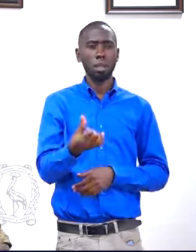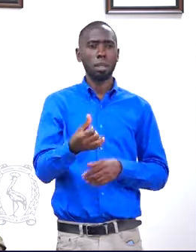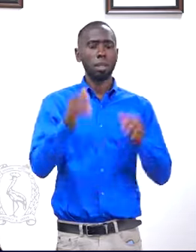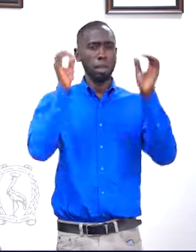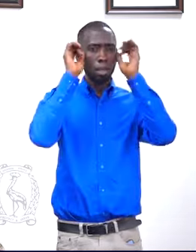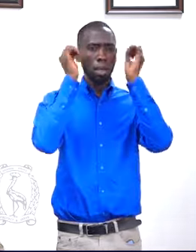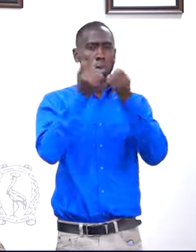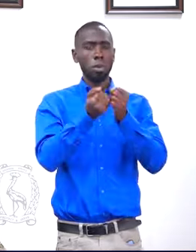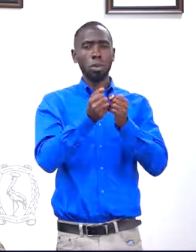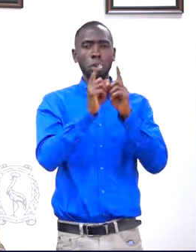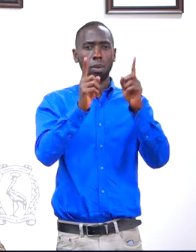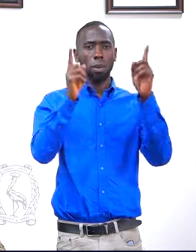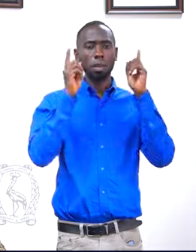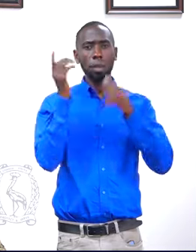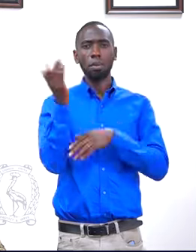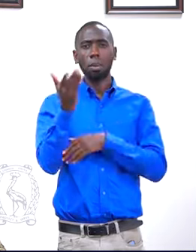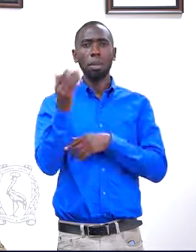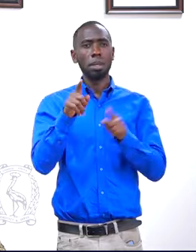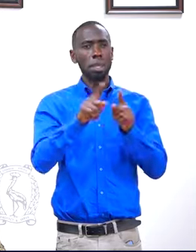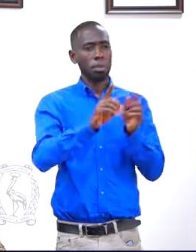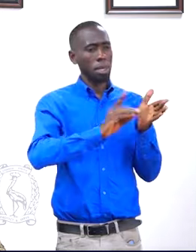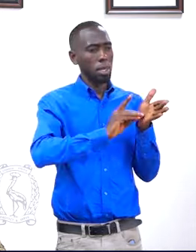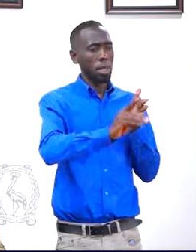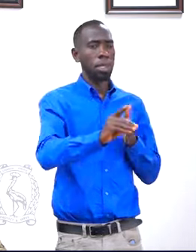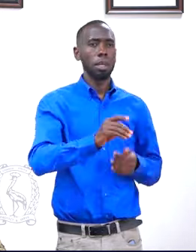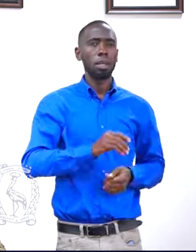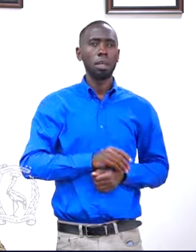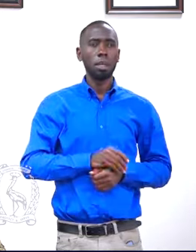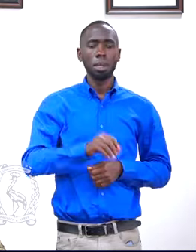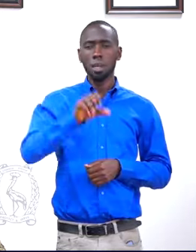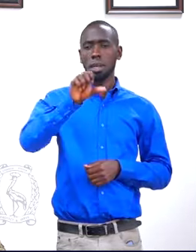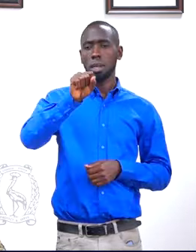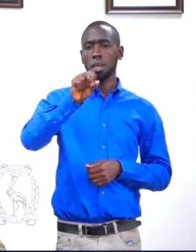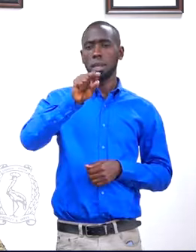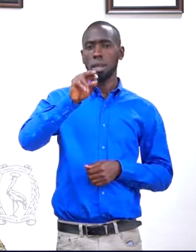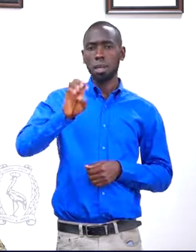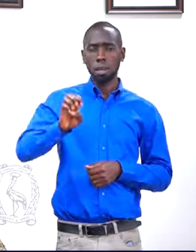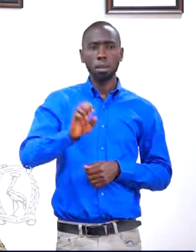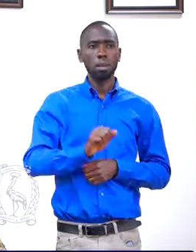and the Dean of Faculty of Special Needs and Rehabilitation.